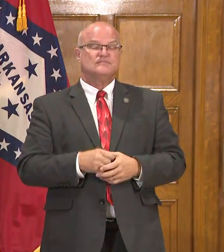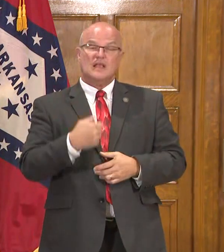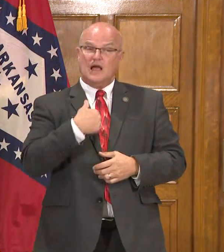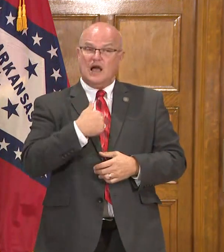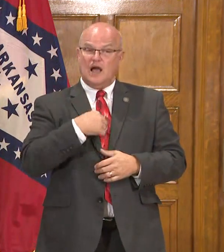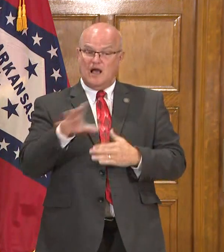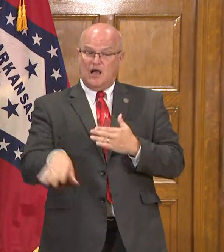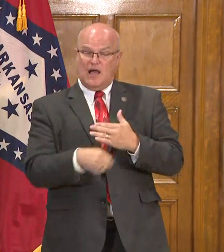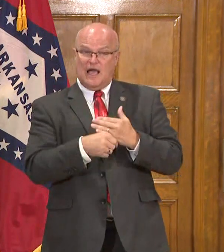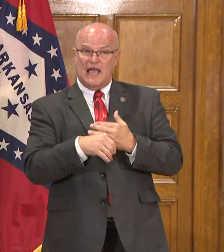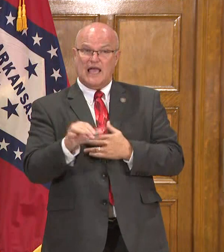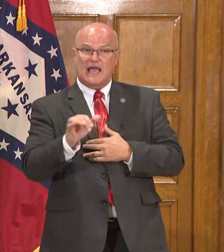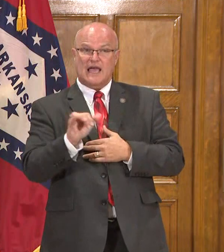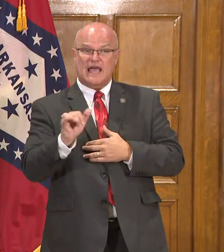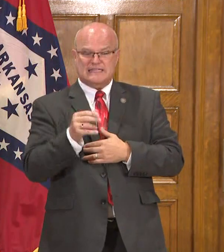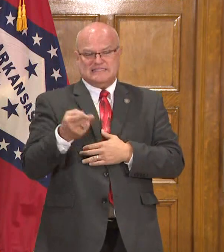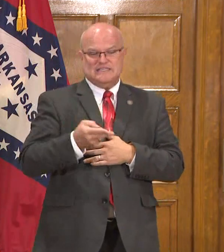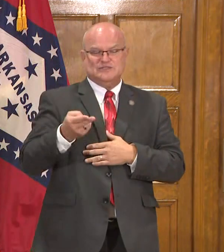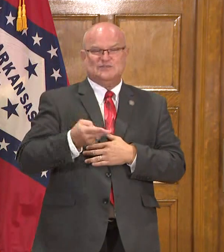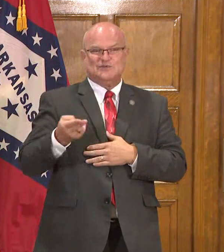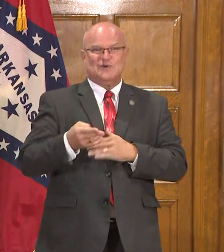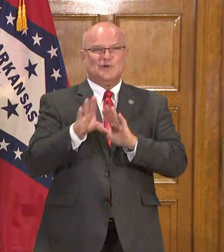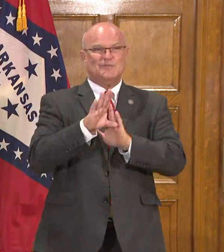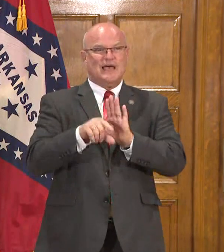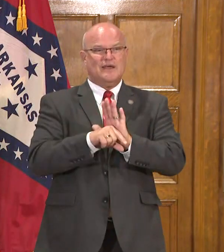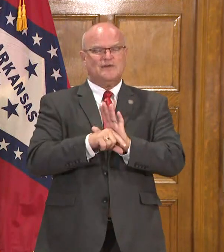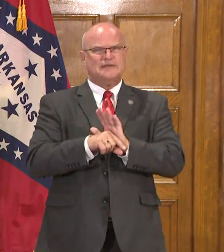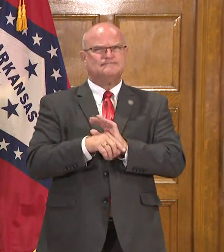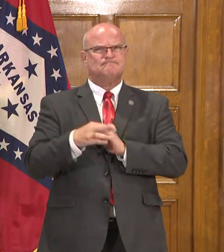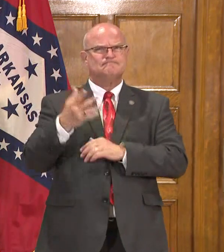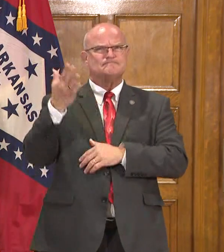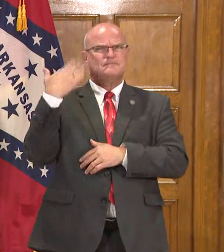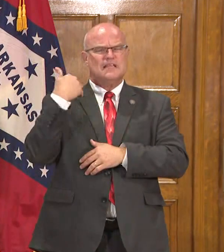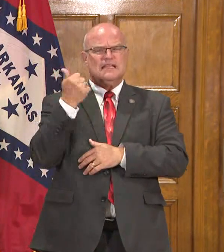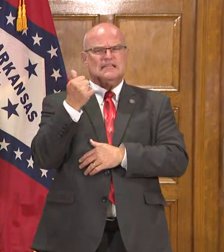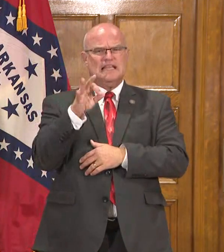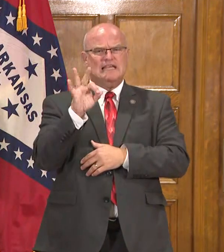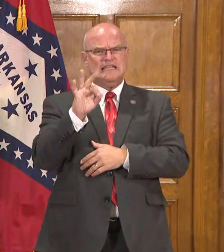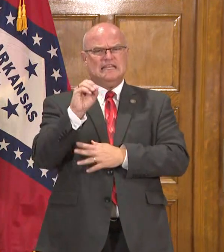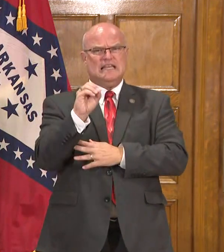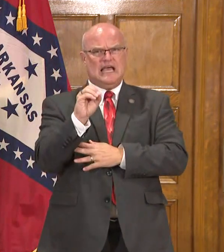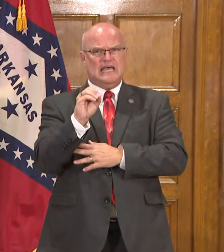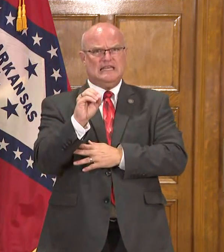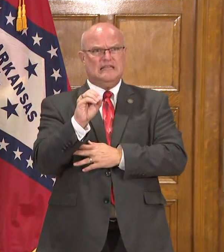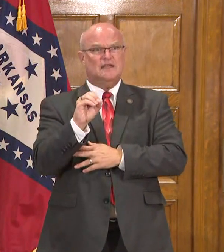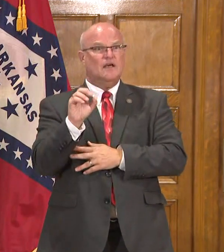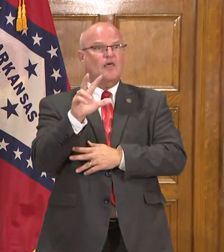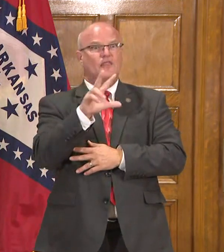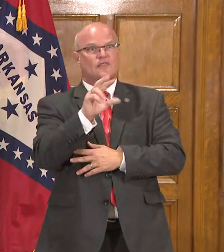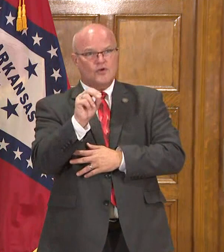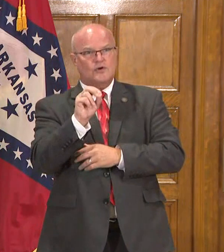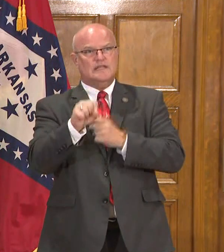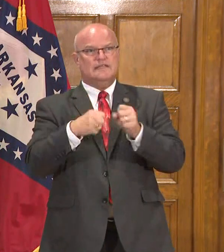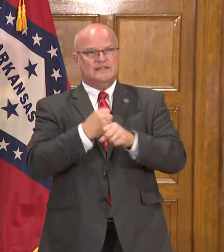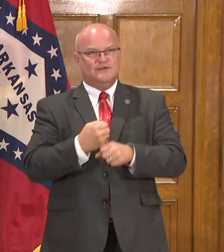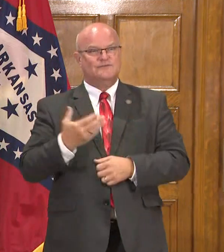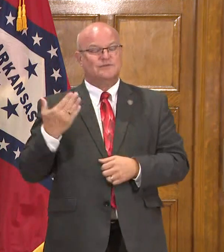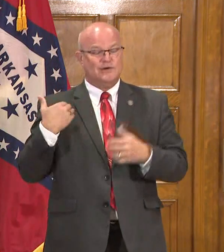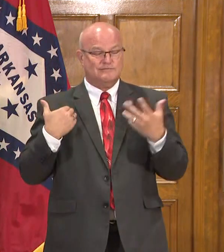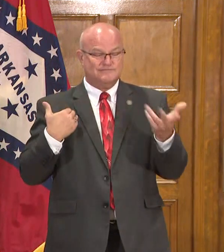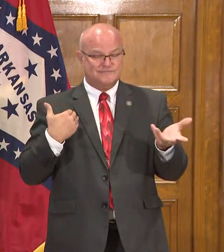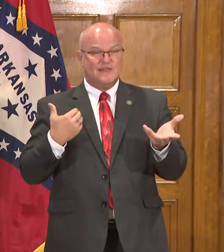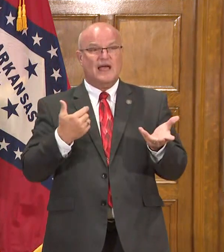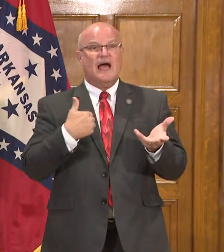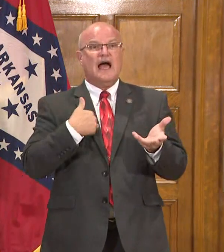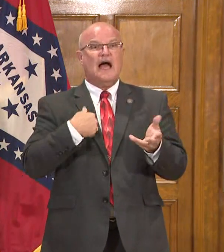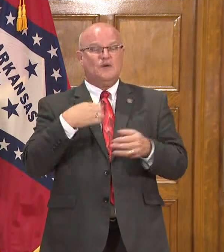would add, just as a matter of historical background, in 1990, which is, believe it or not, 30 years ago, I was